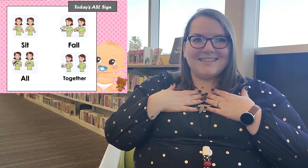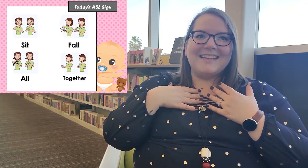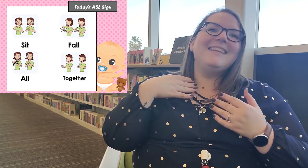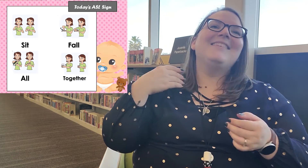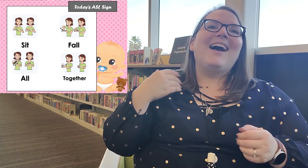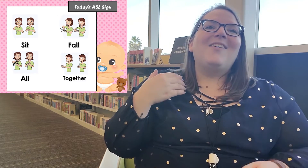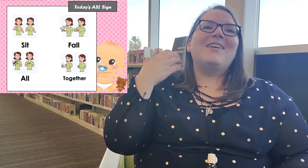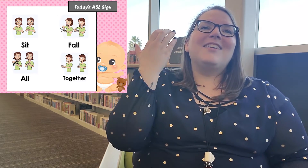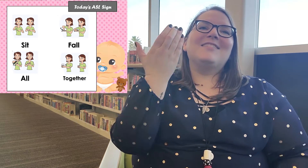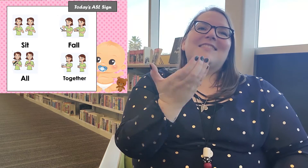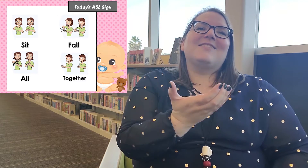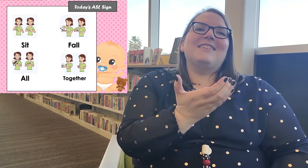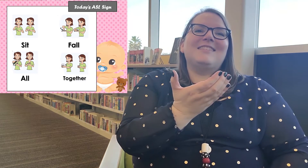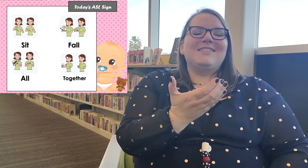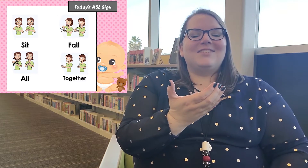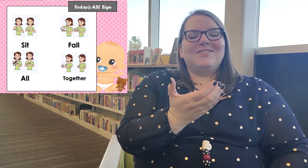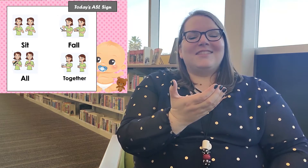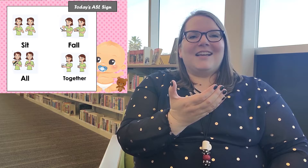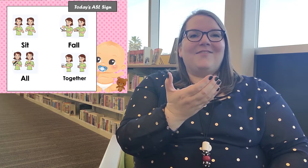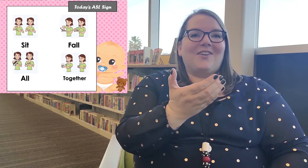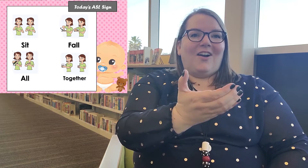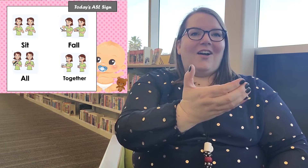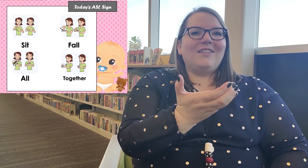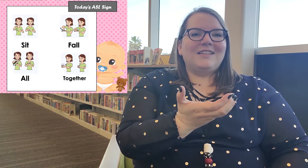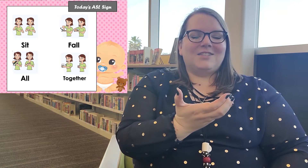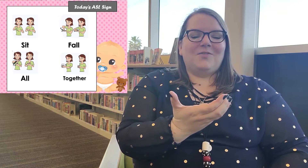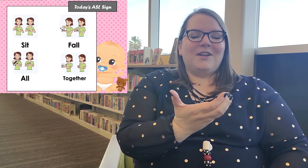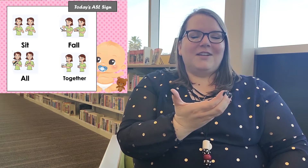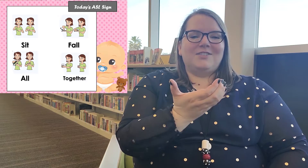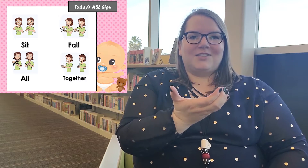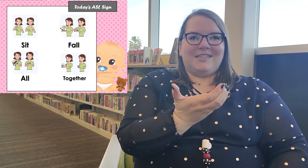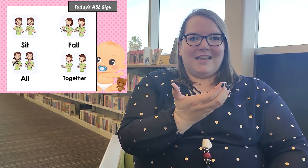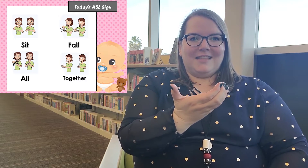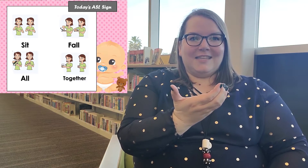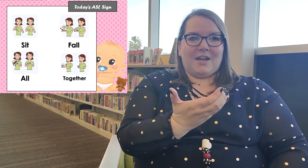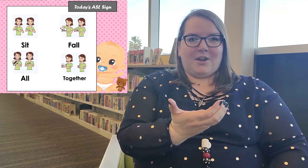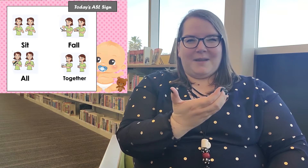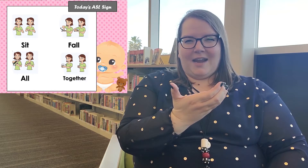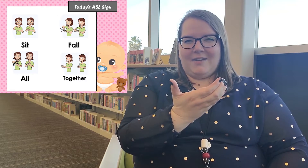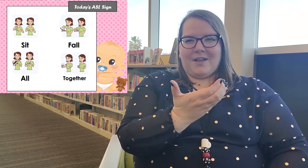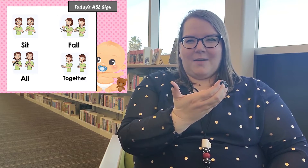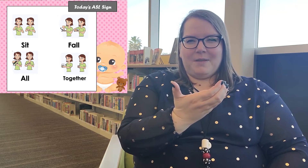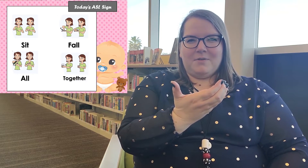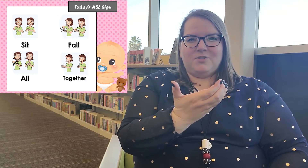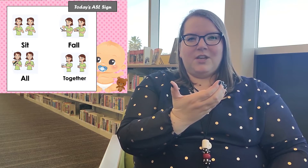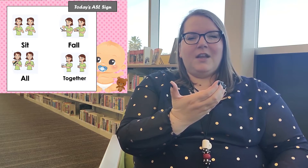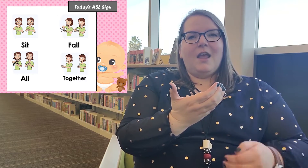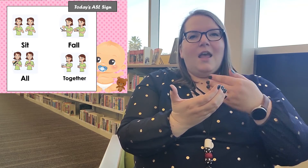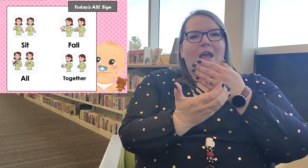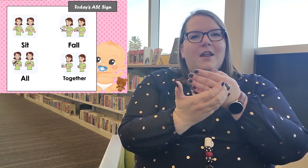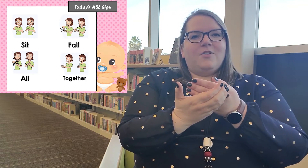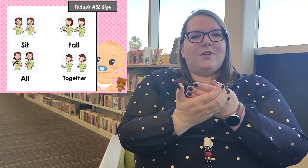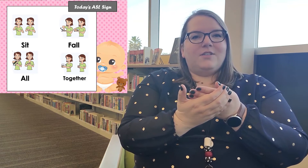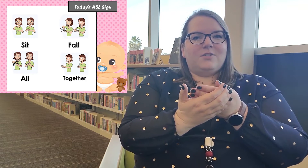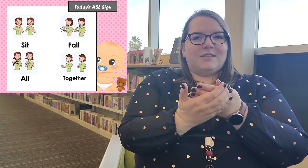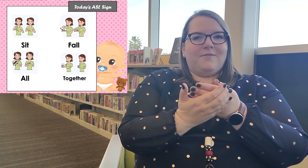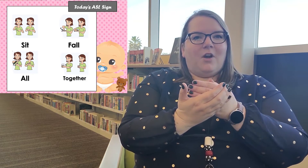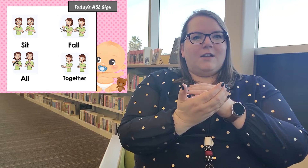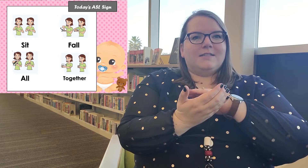but you're just going to do the sign for all and so what you're going to do is you're going to take this hand you're going to make kind of a cupping motion and you're going to do the sign for all and it's like